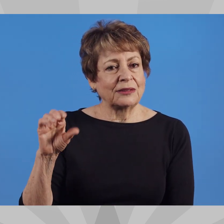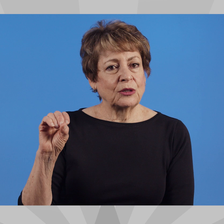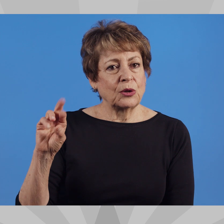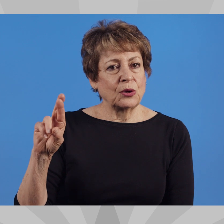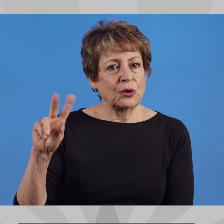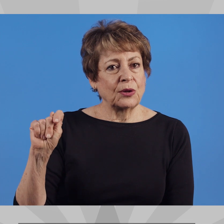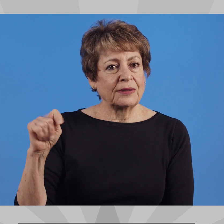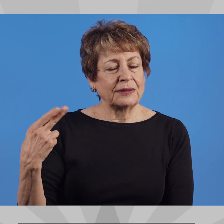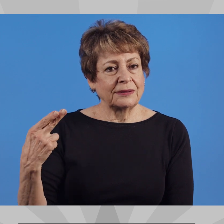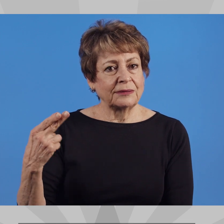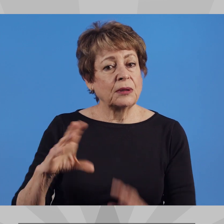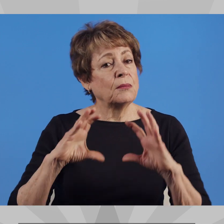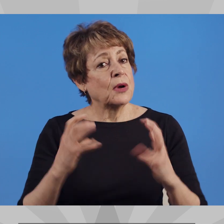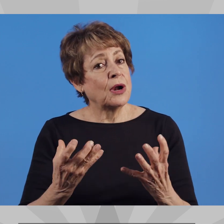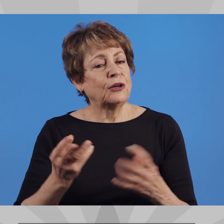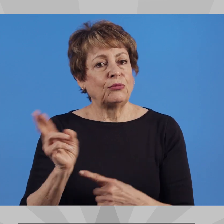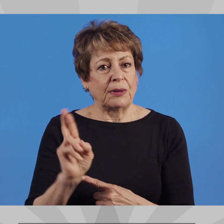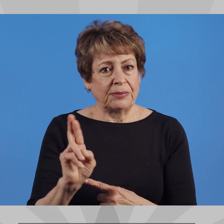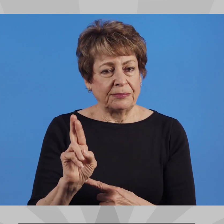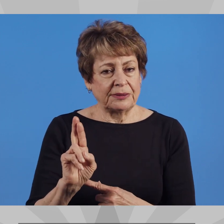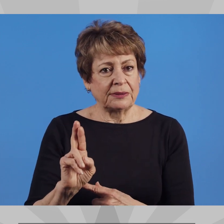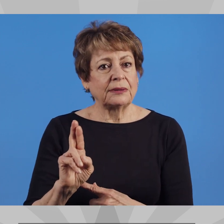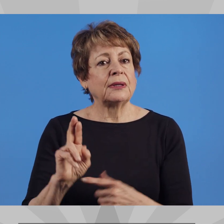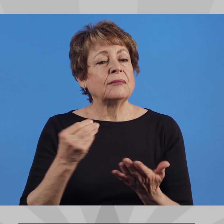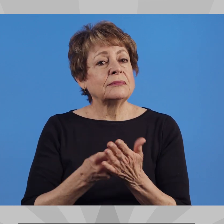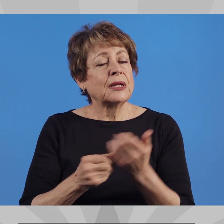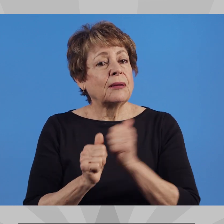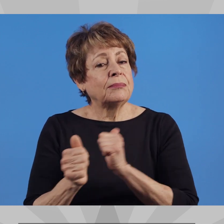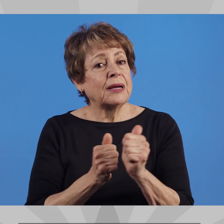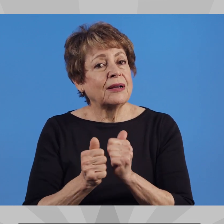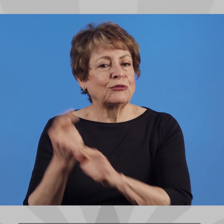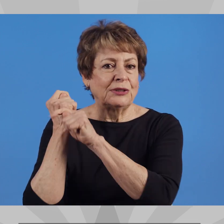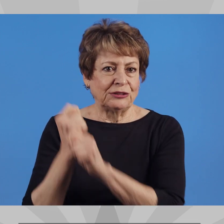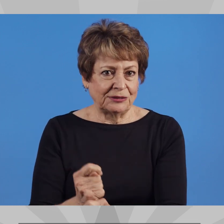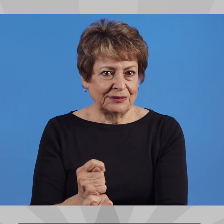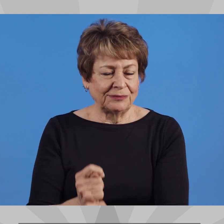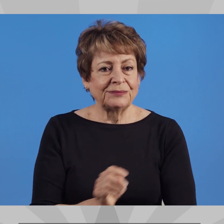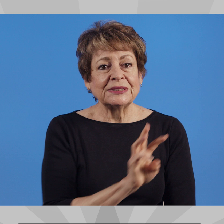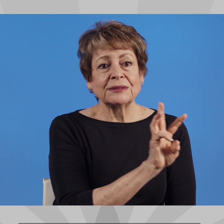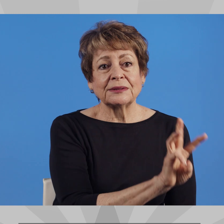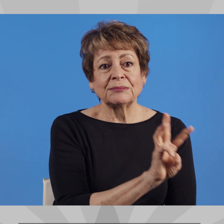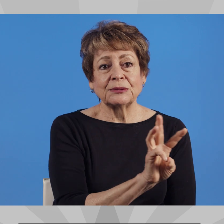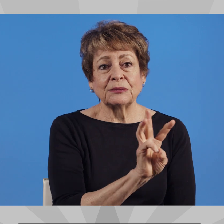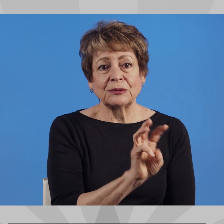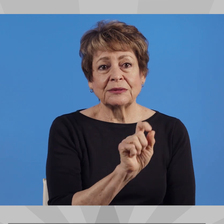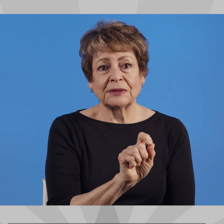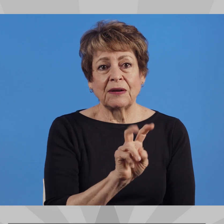Anna Orth Party Republican Campaign Funding Traditional